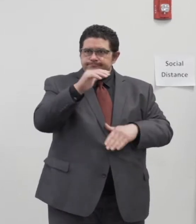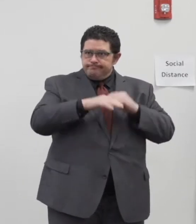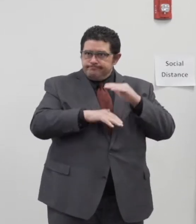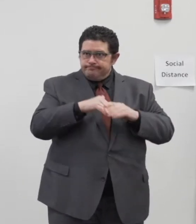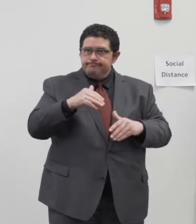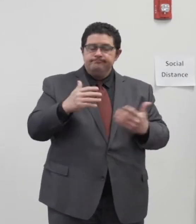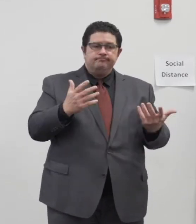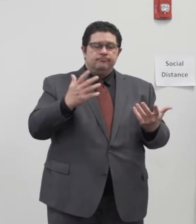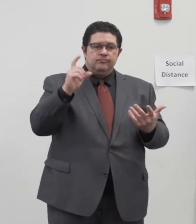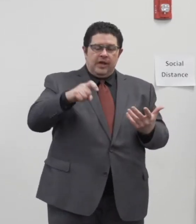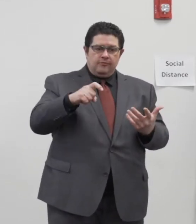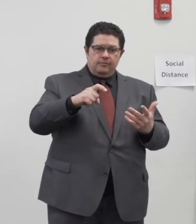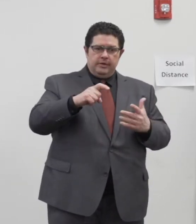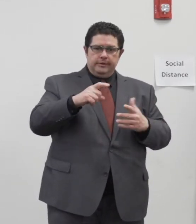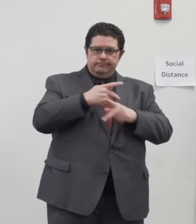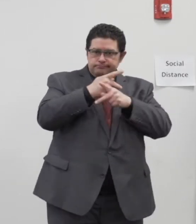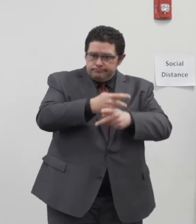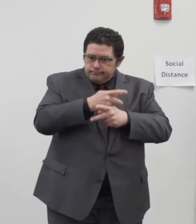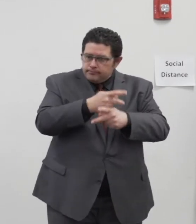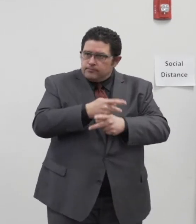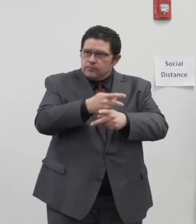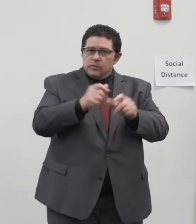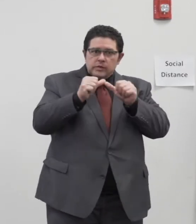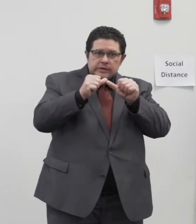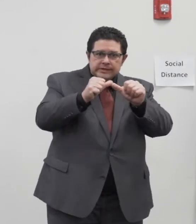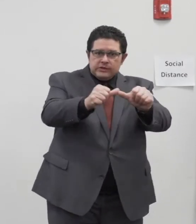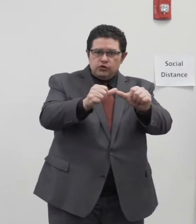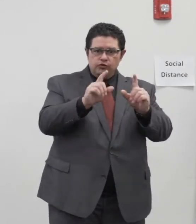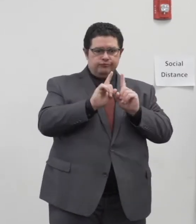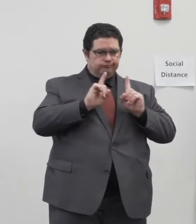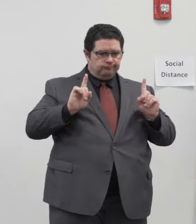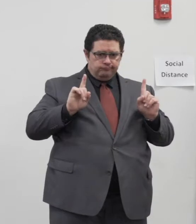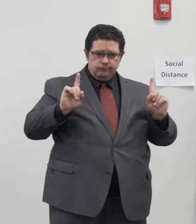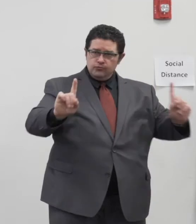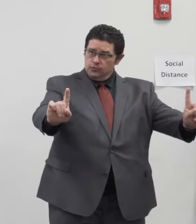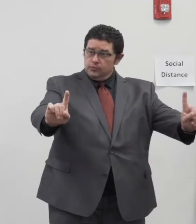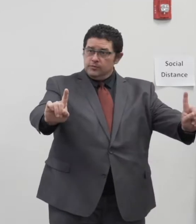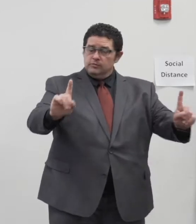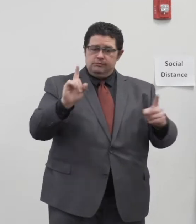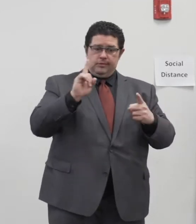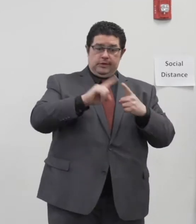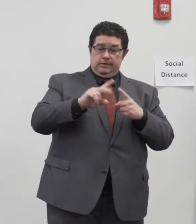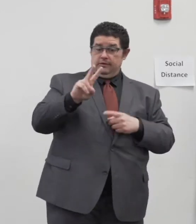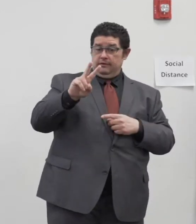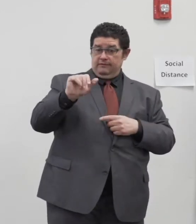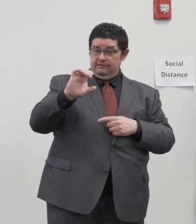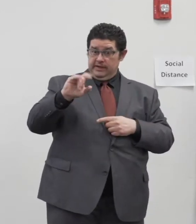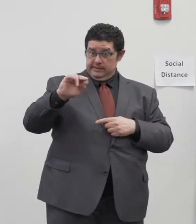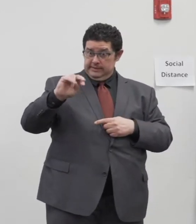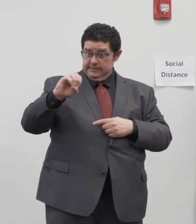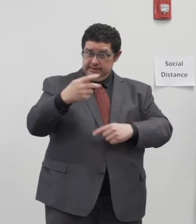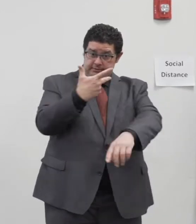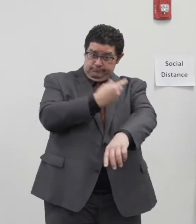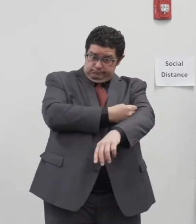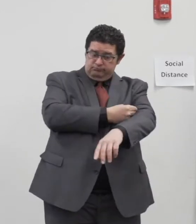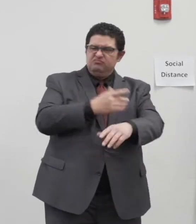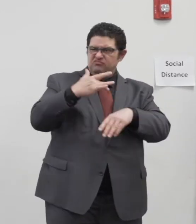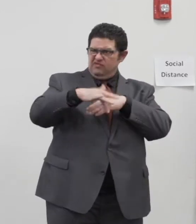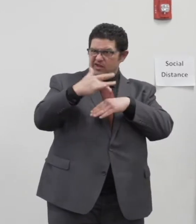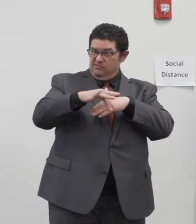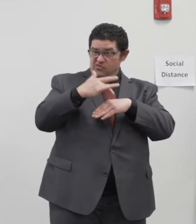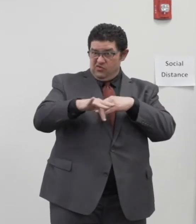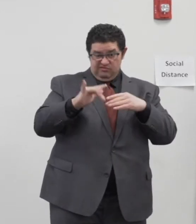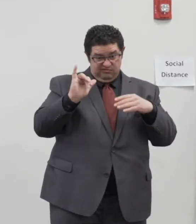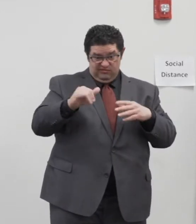We have to continue this social distancing until the vaccine is available. And we know that a vaccine will not be available